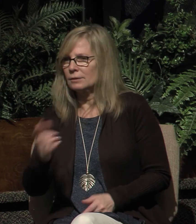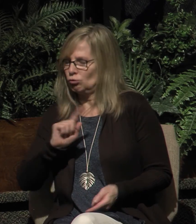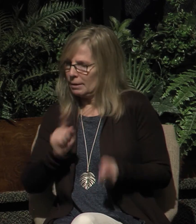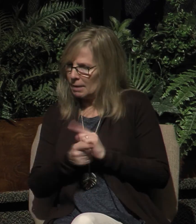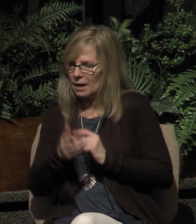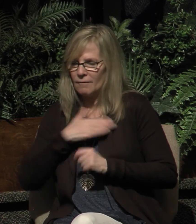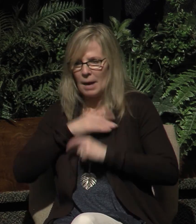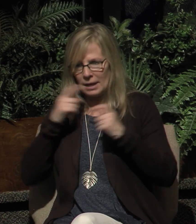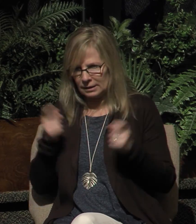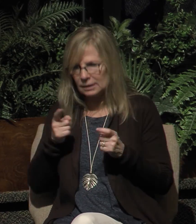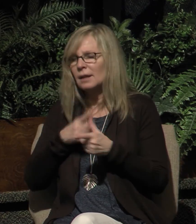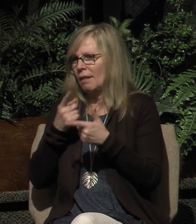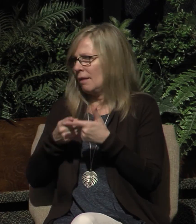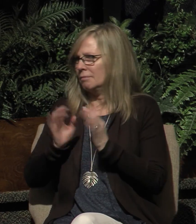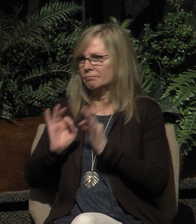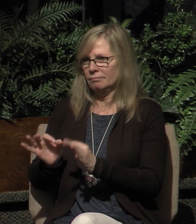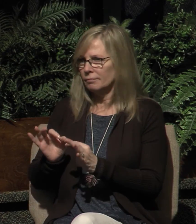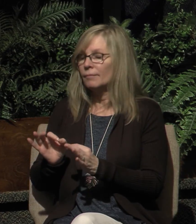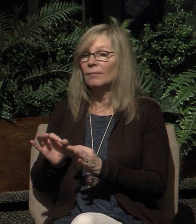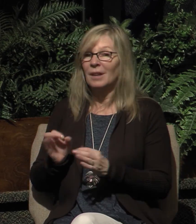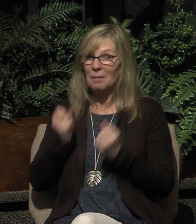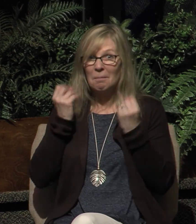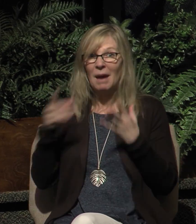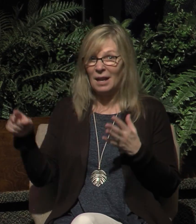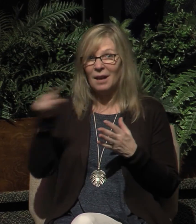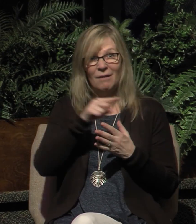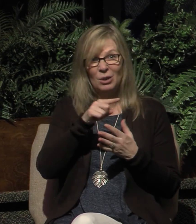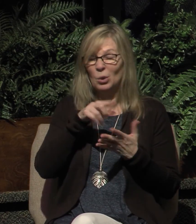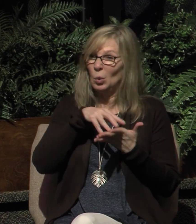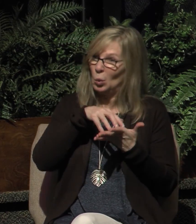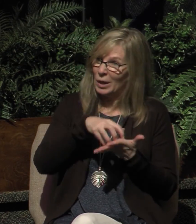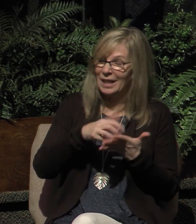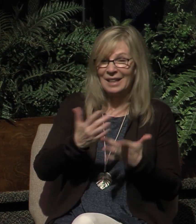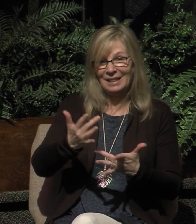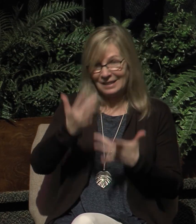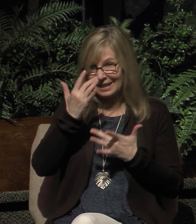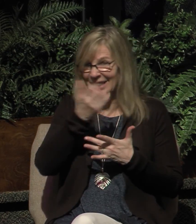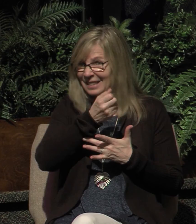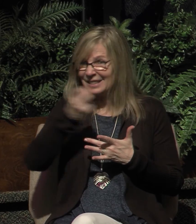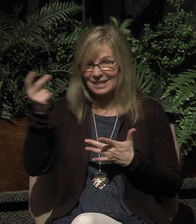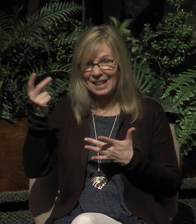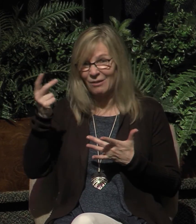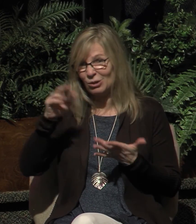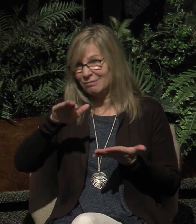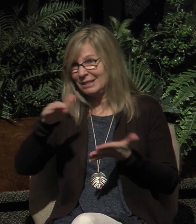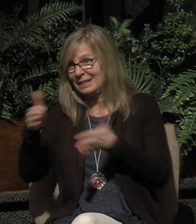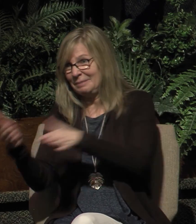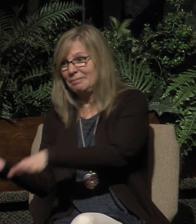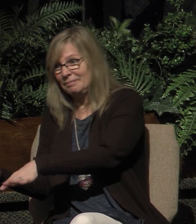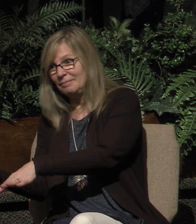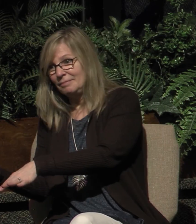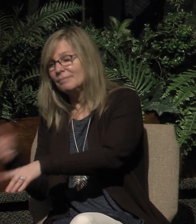this reason many among you are weak and sick and a number sleep but if we judged ourselves rightly we would not be judged